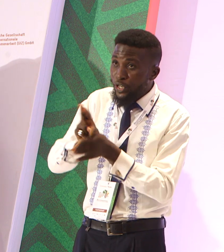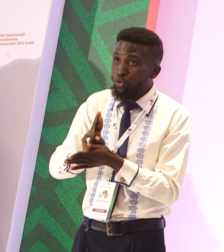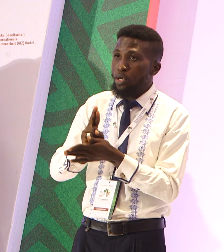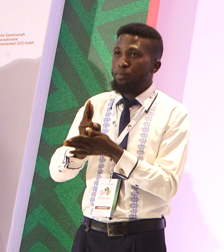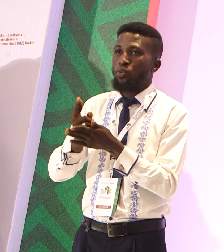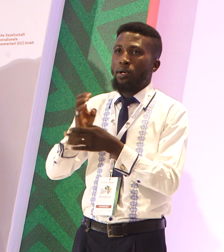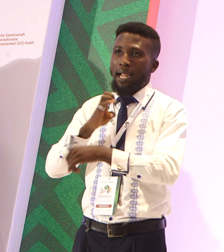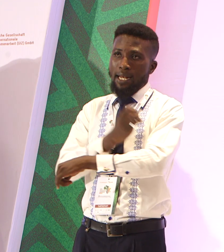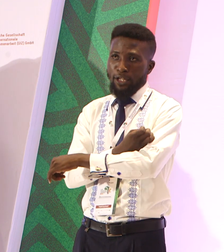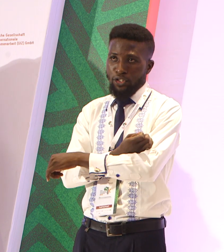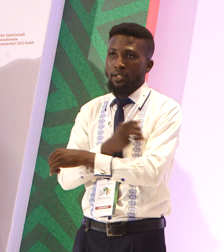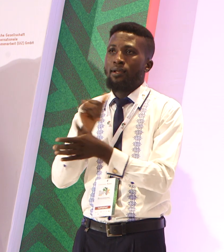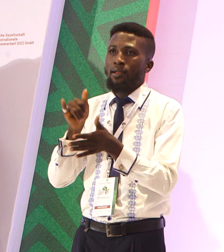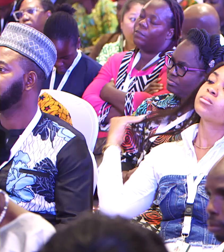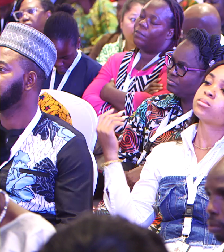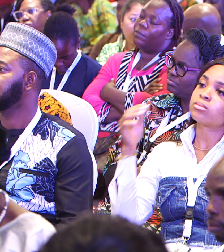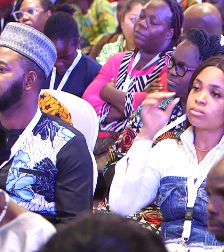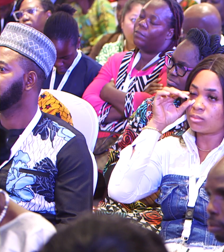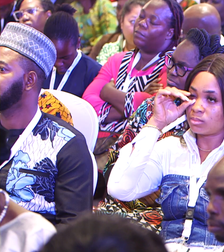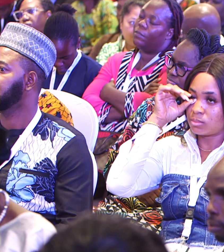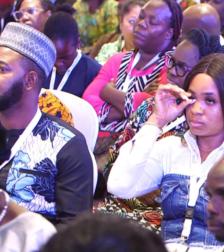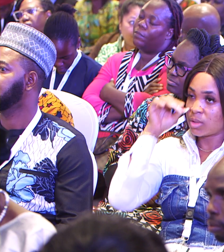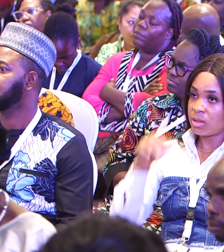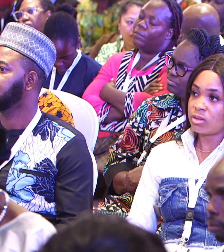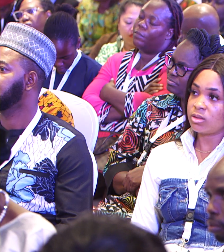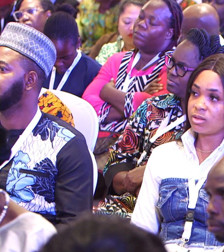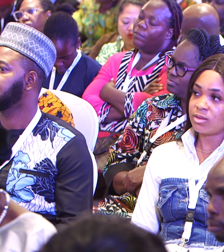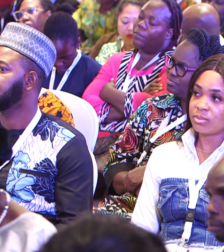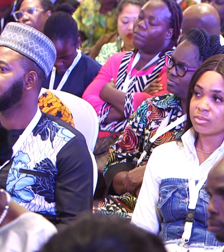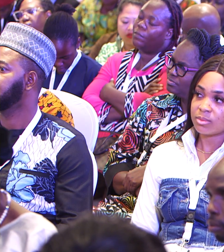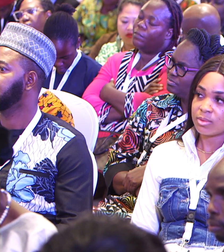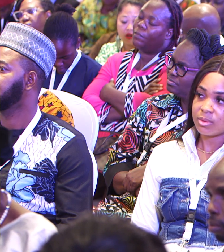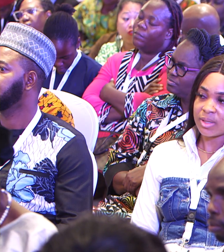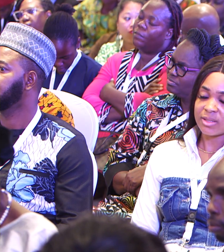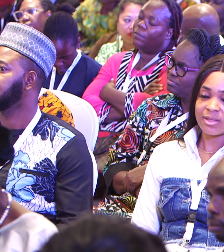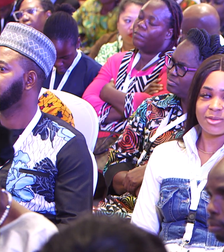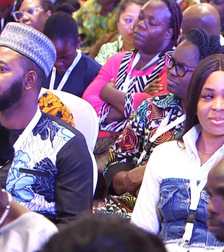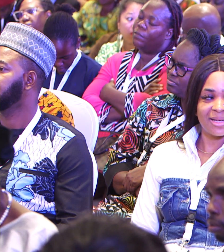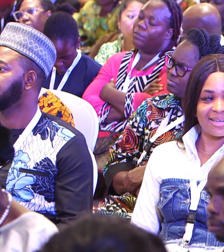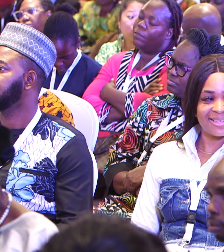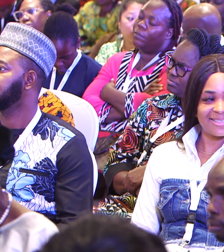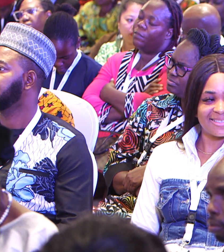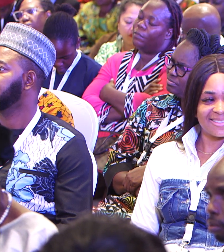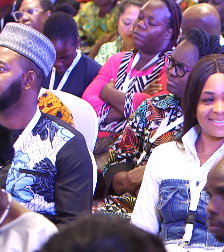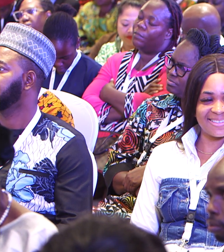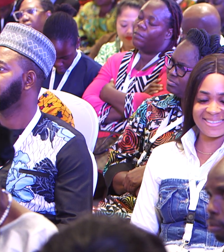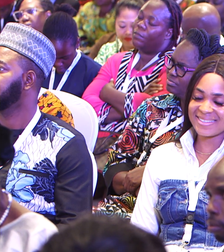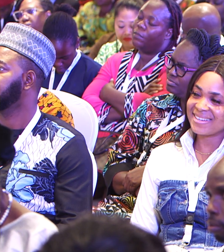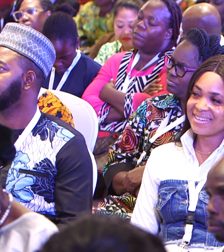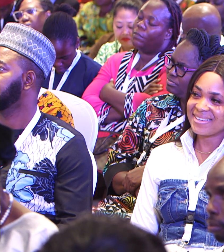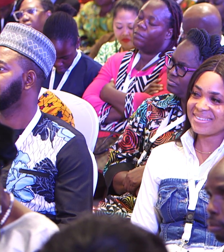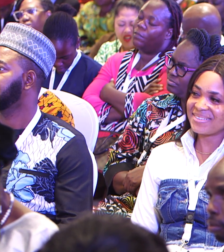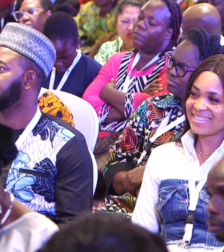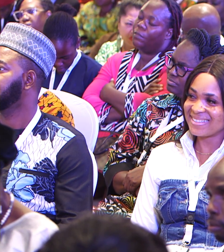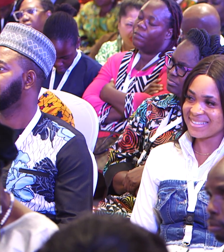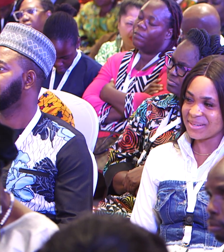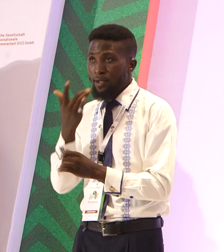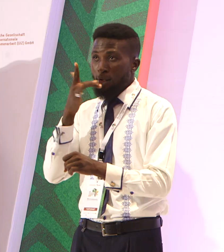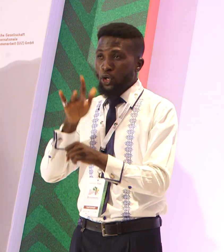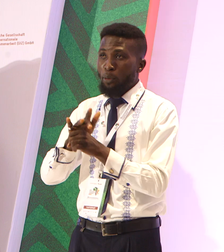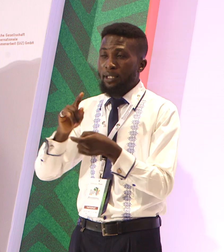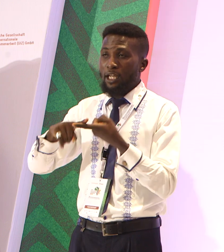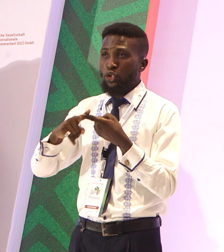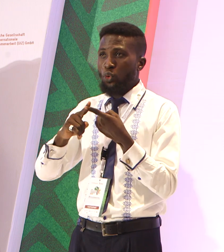innovations we got. And then another organization is planning, committed to plan to start training